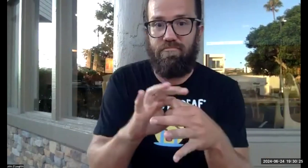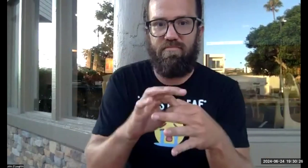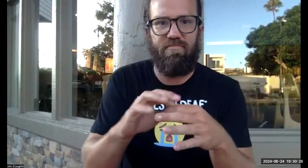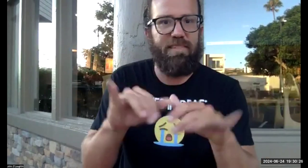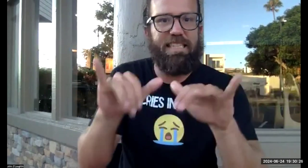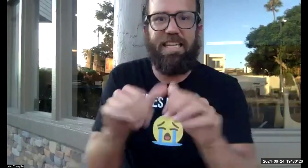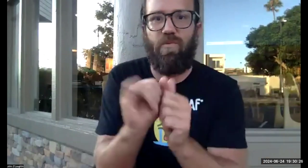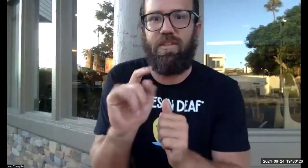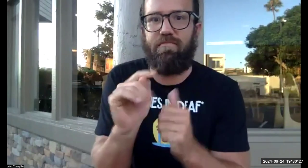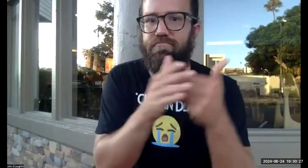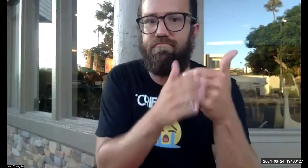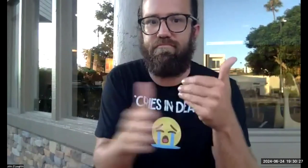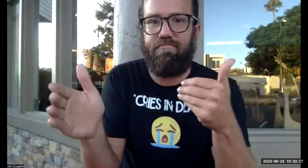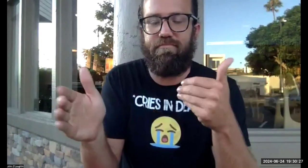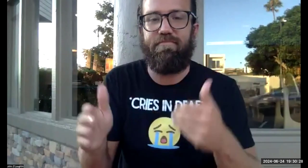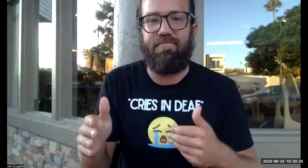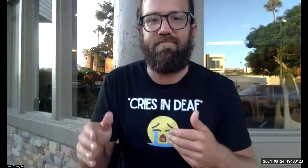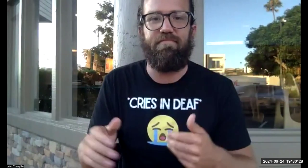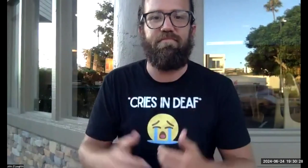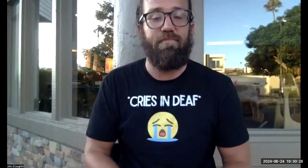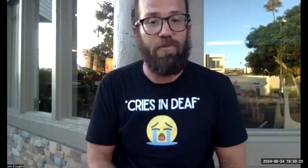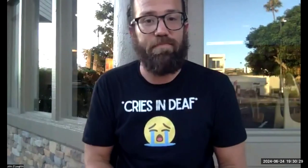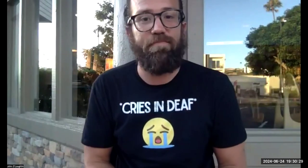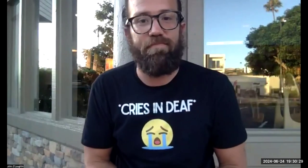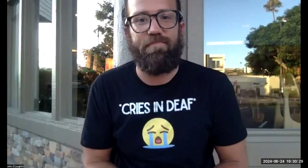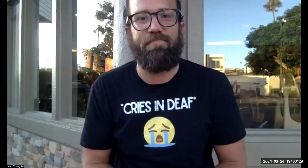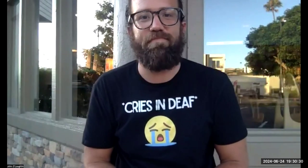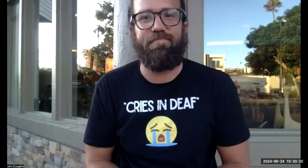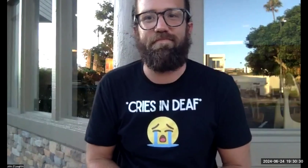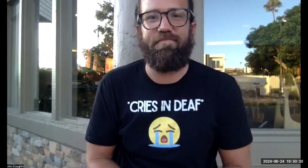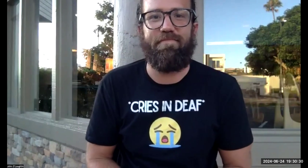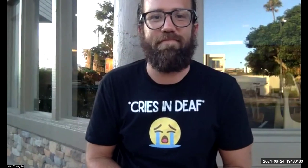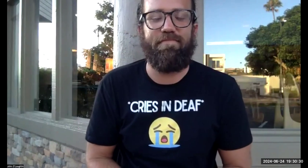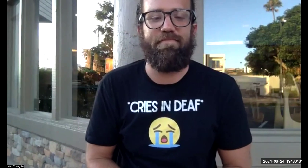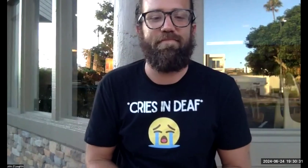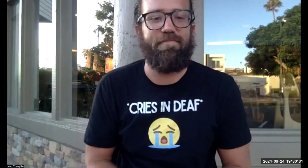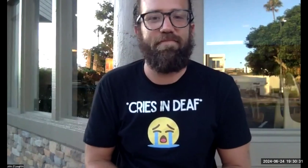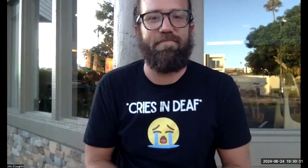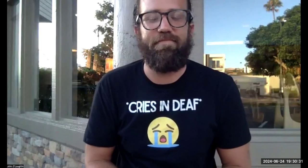the next four weeks. When you've connected, you're going to keep with the same partner the whole four weeks. All right.